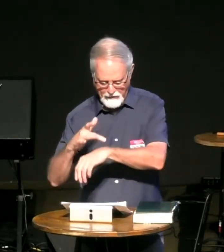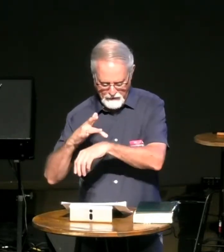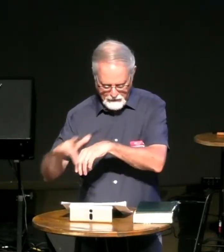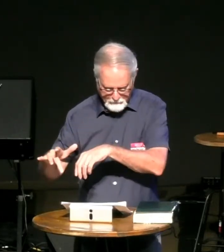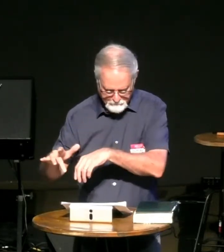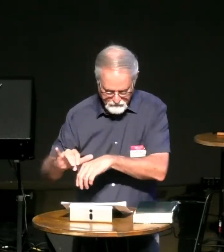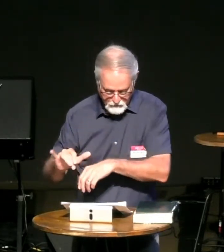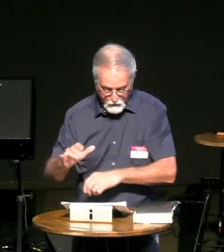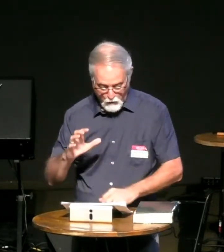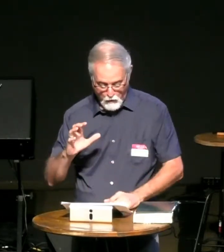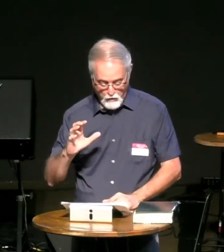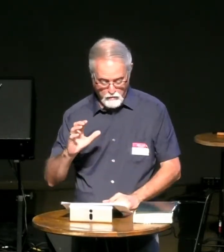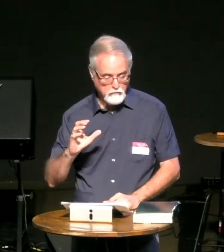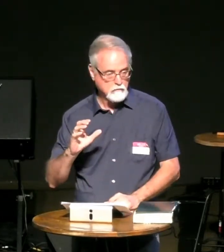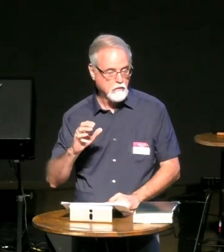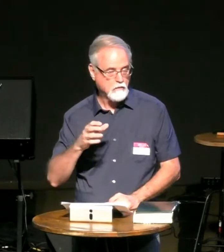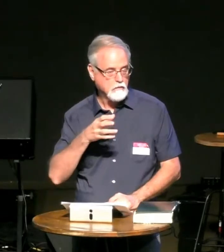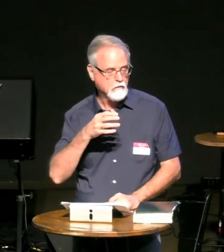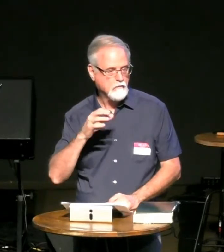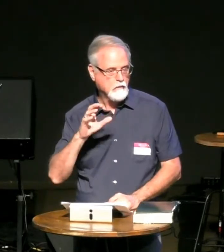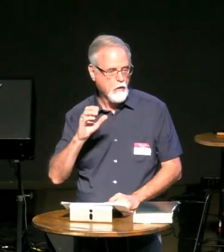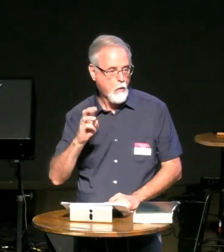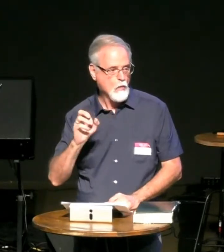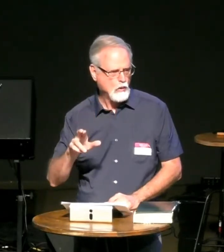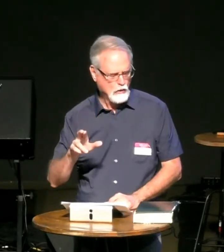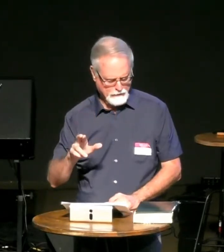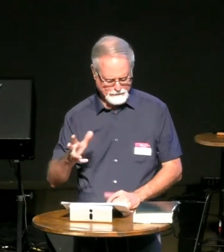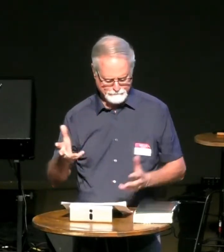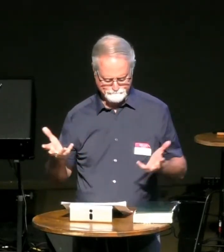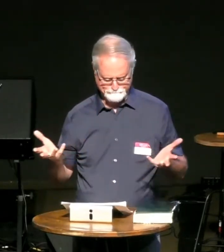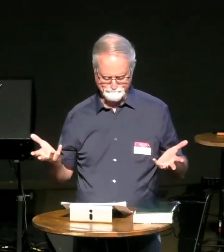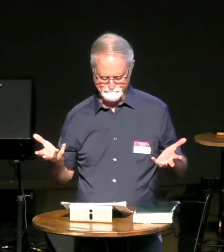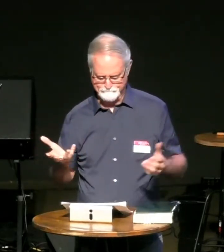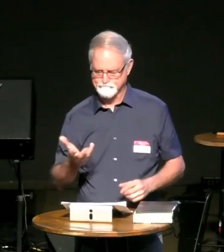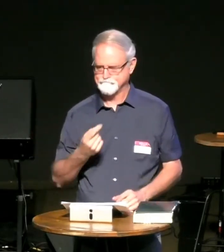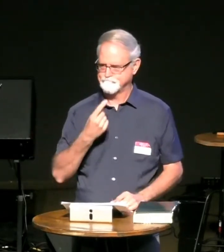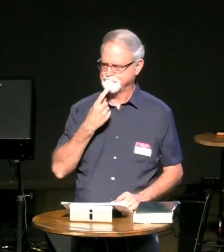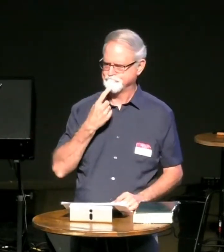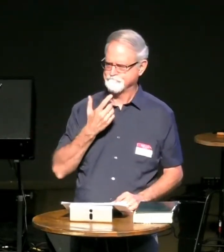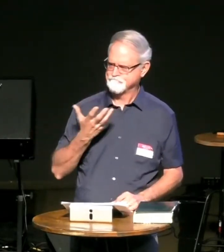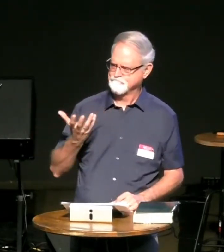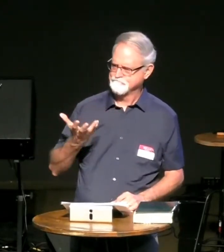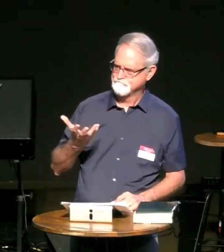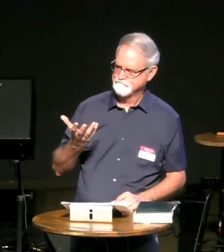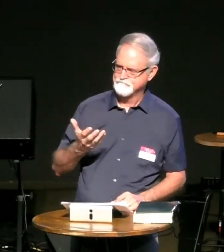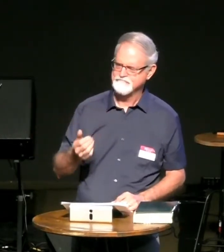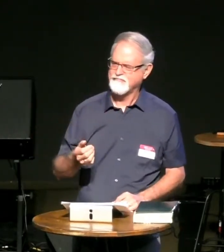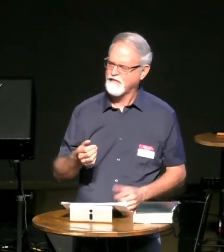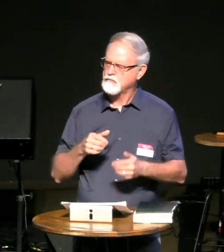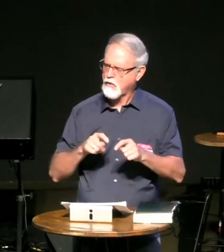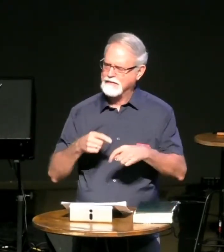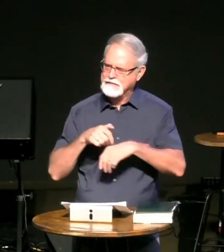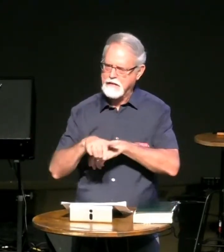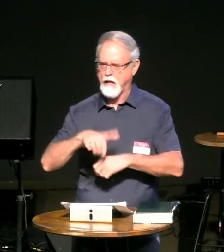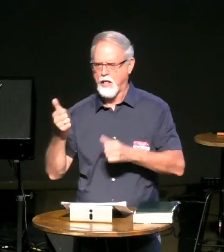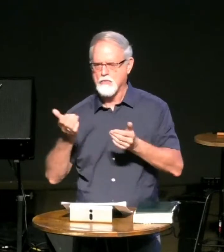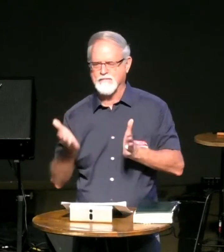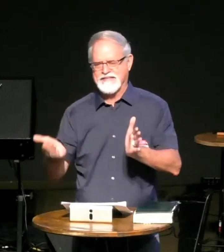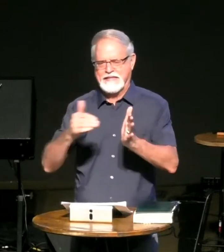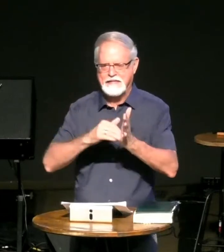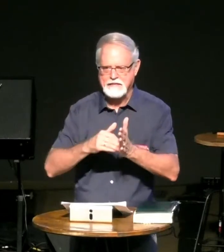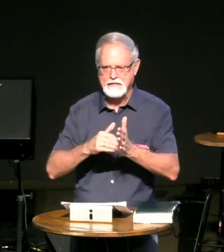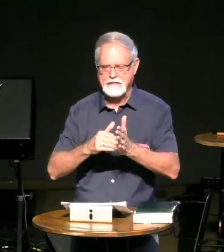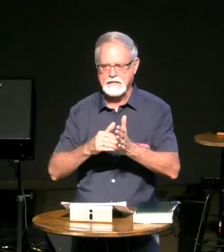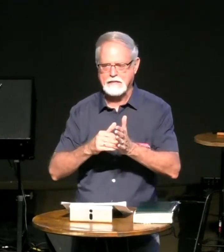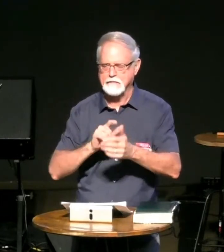and then they sent him back empty-handed the owner was like what's going on here okay